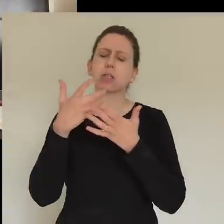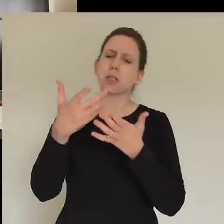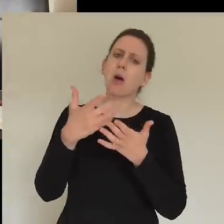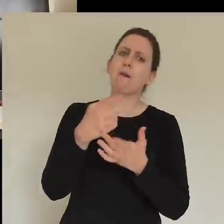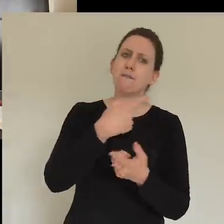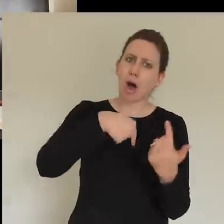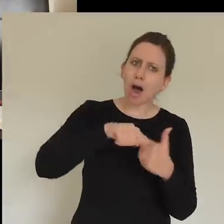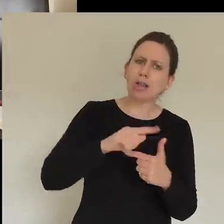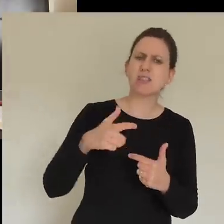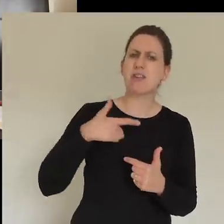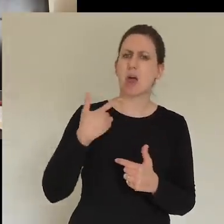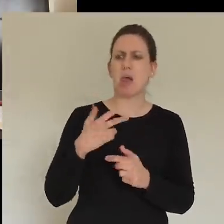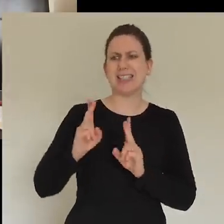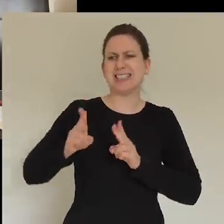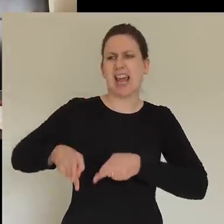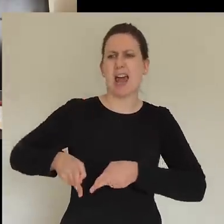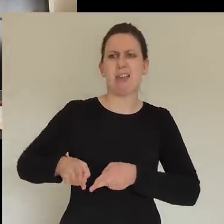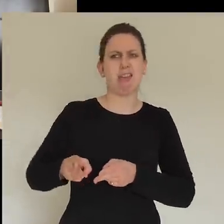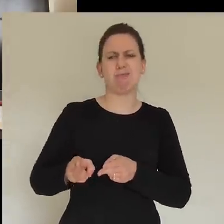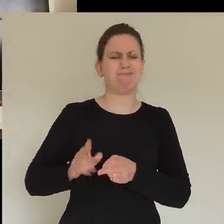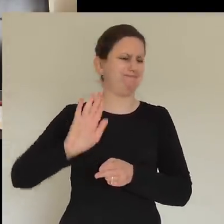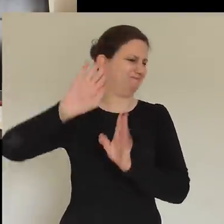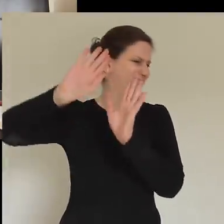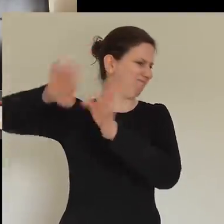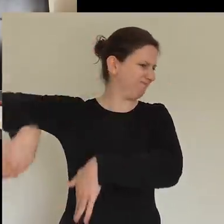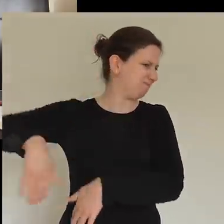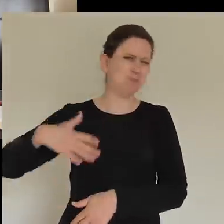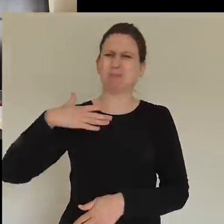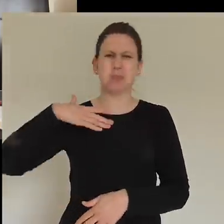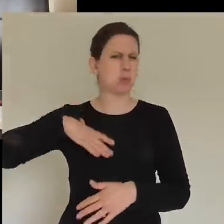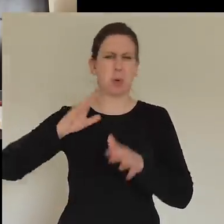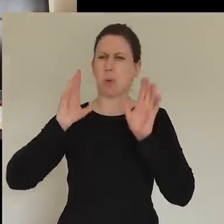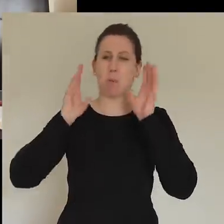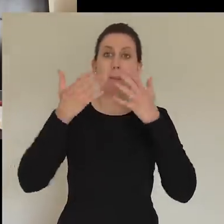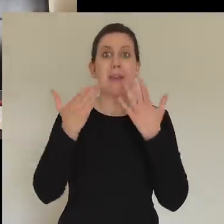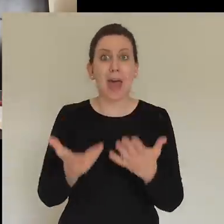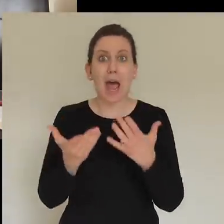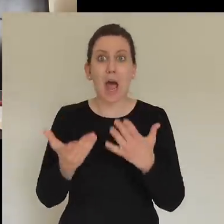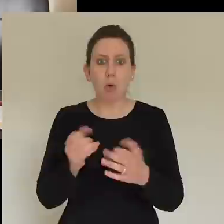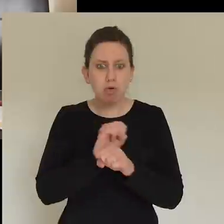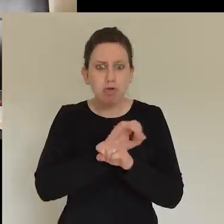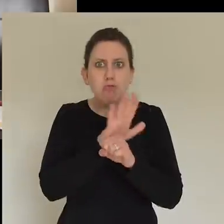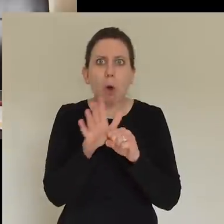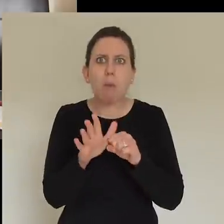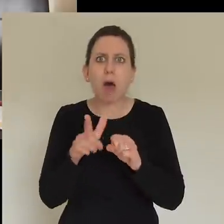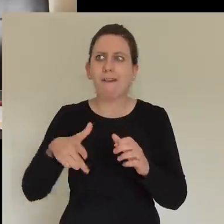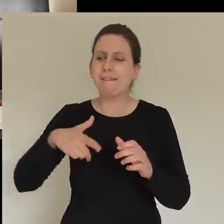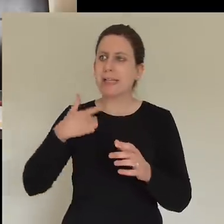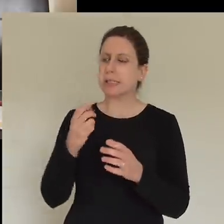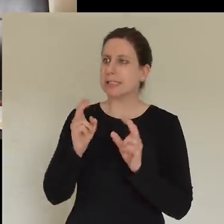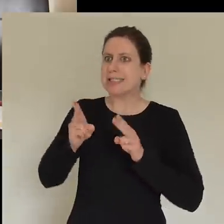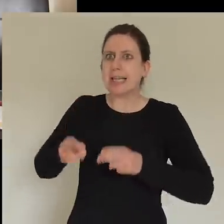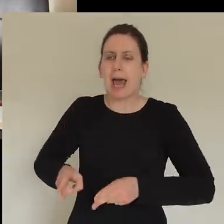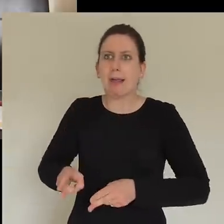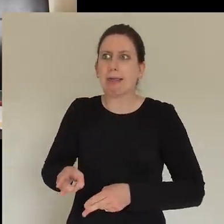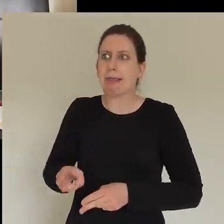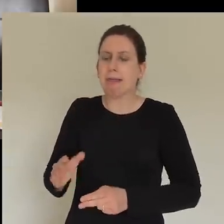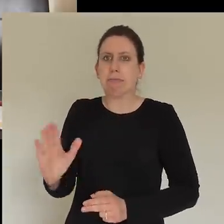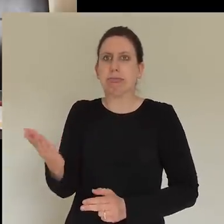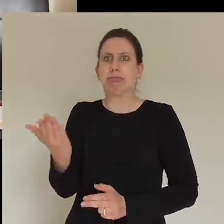not really relevant. Whereas at the moment, people are talking about that more. And therefore, that makes a bigger difference in the here and now. Let's not miss this moment waiting for it all to get